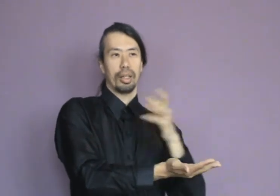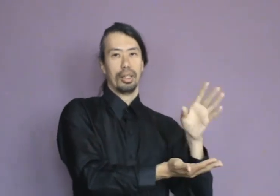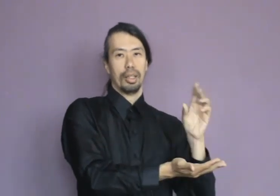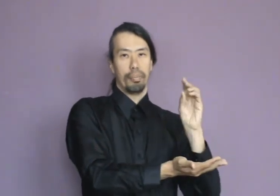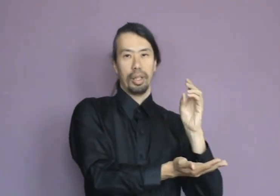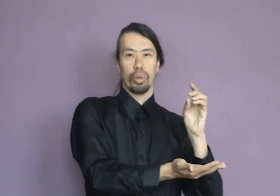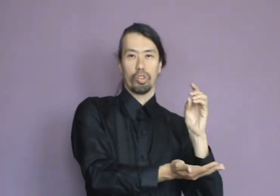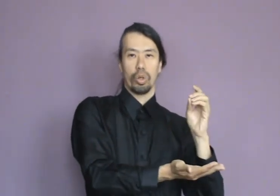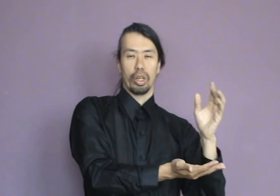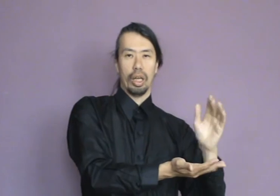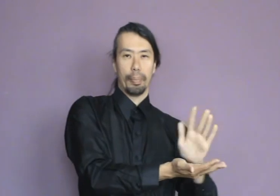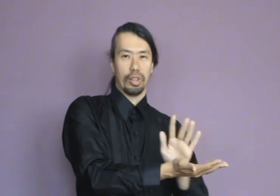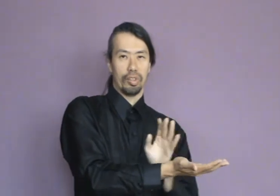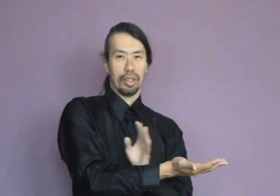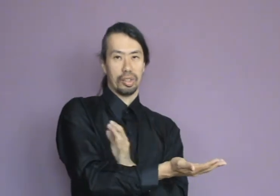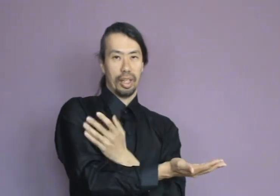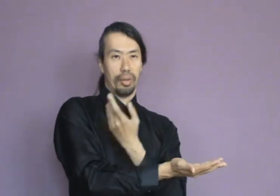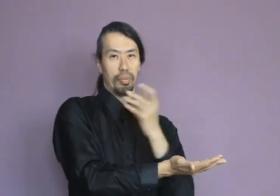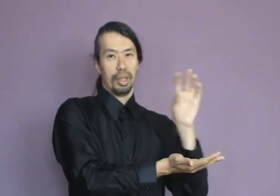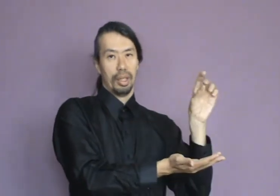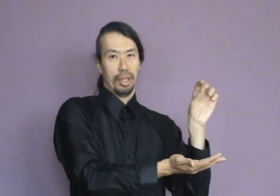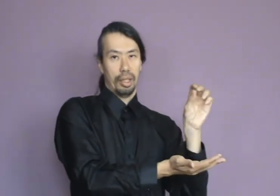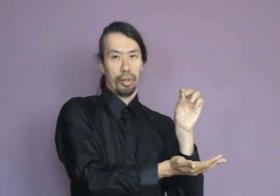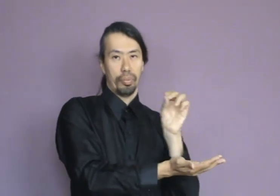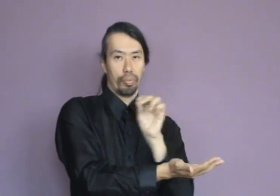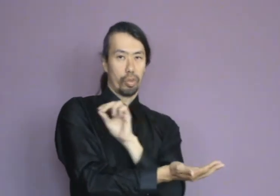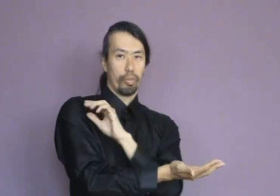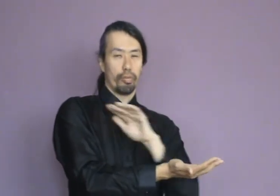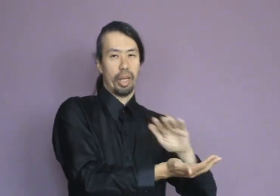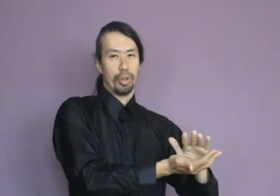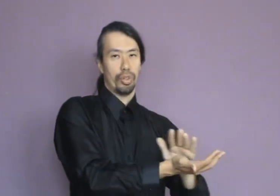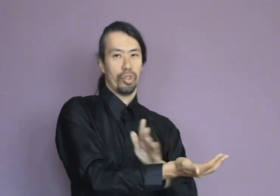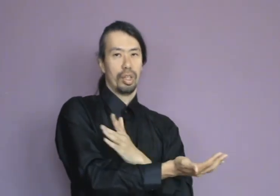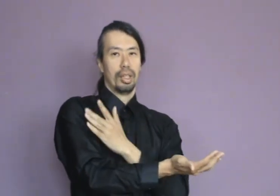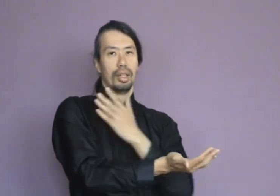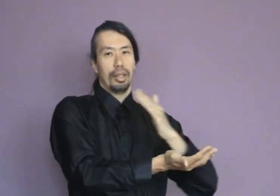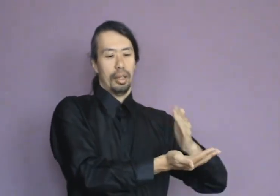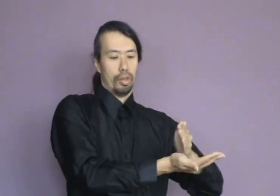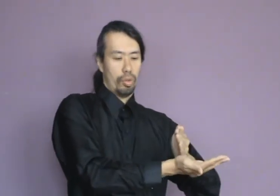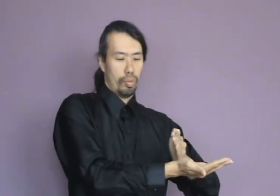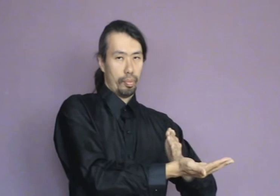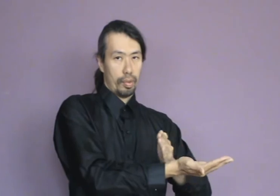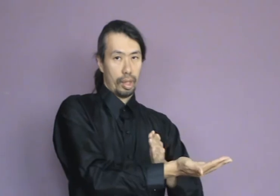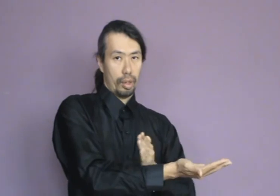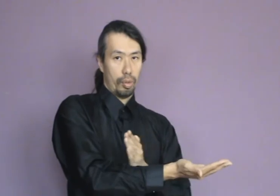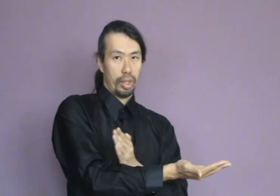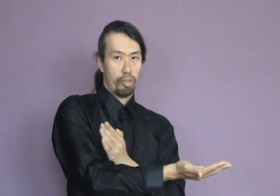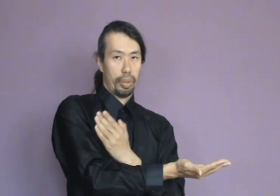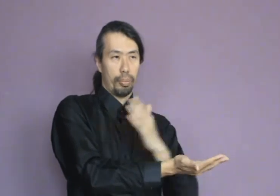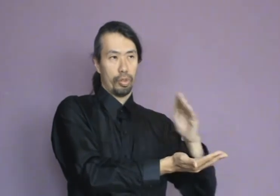being one solid lump, it is now a little group of pebbles. And when these pebbles